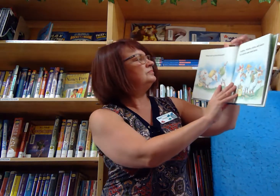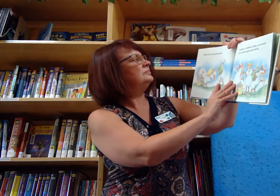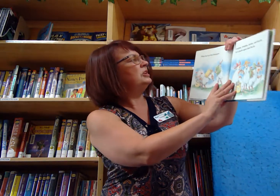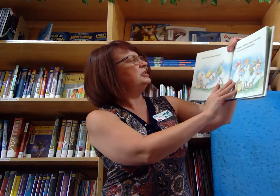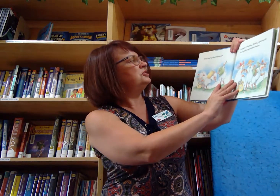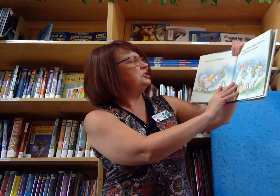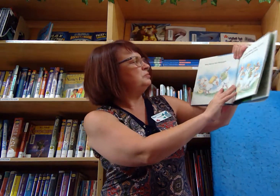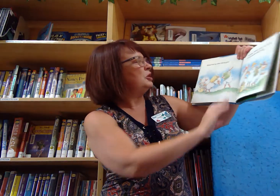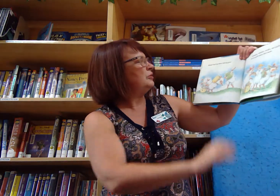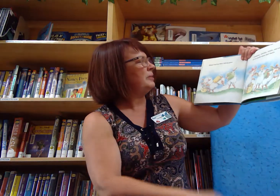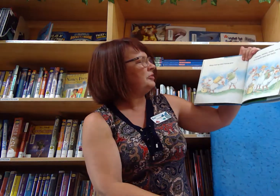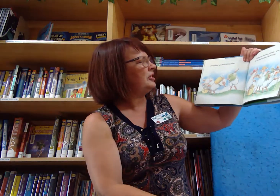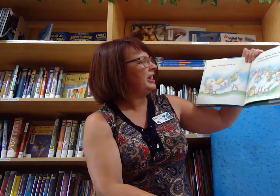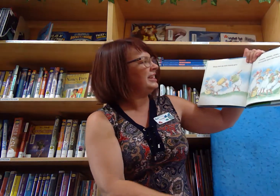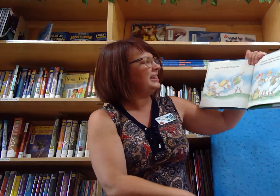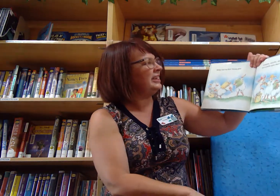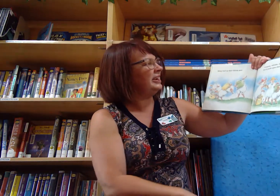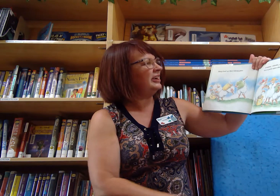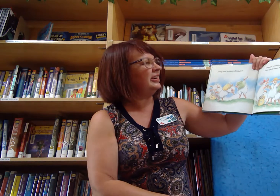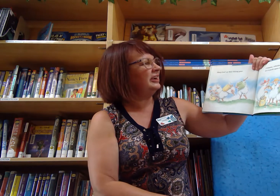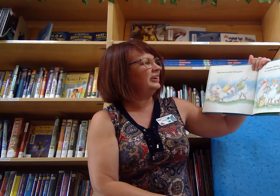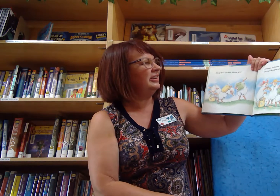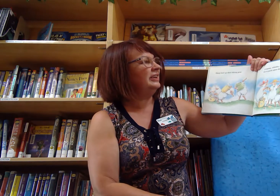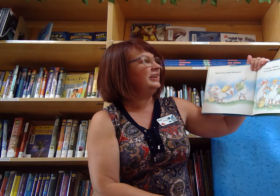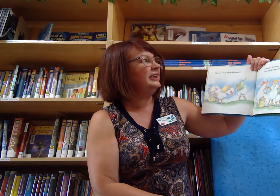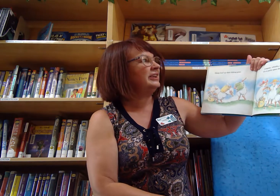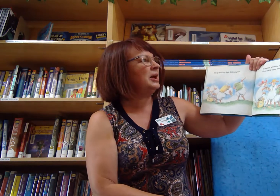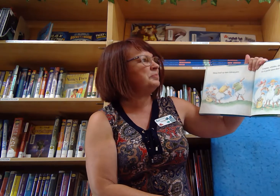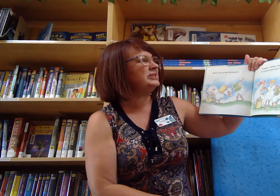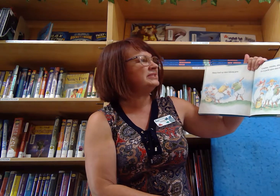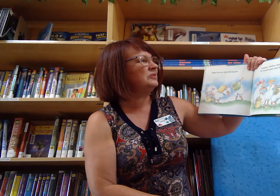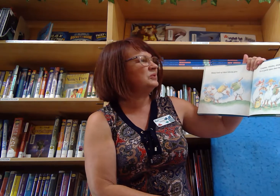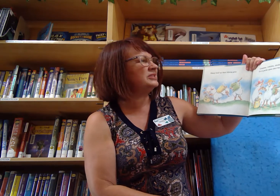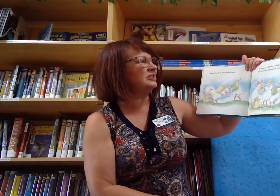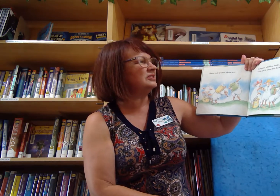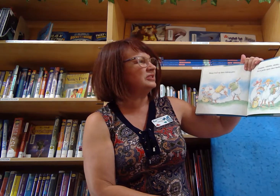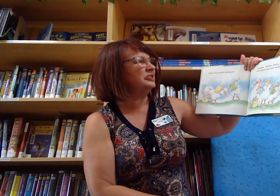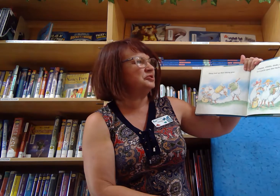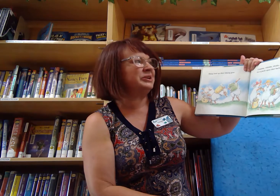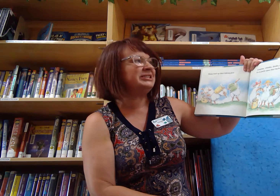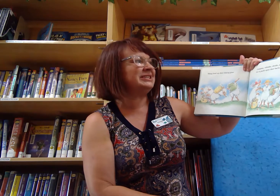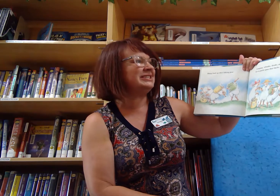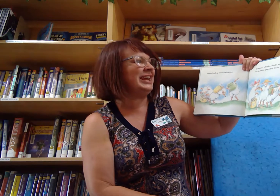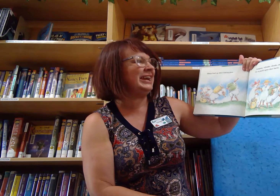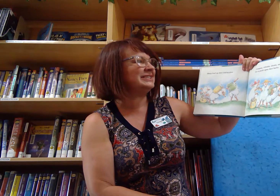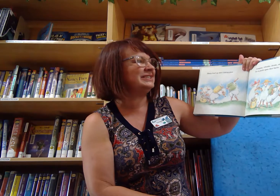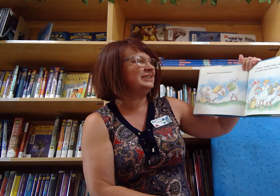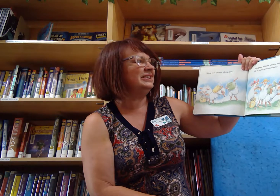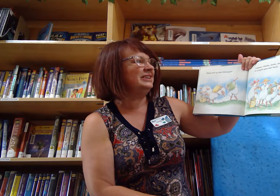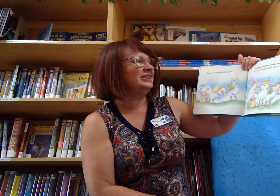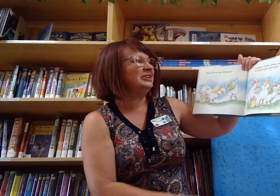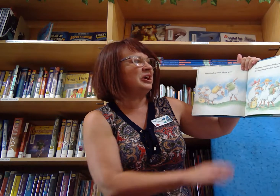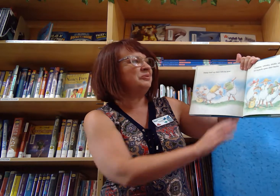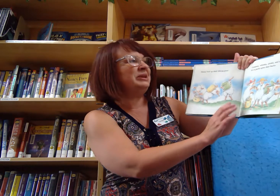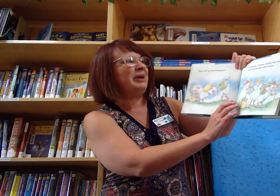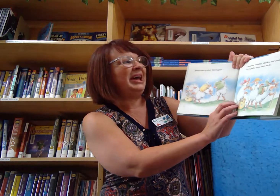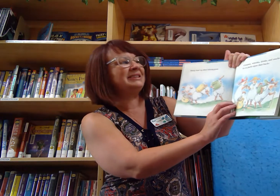Sheep load up their hiking gear. Compass, whistles, drinks and snacks, go in packs